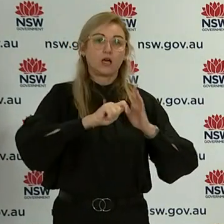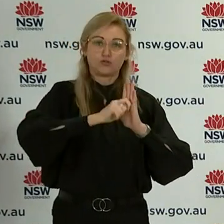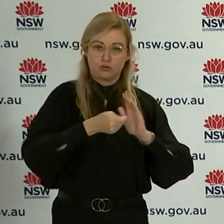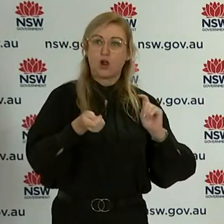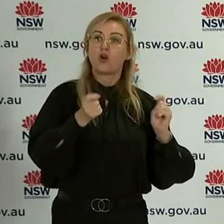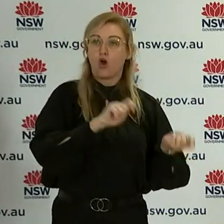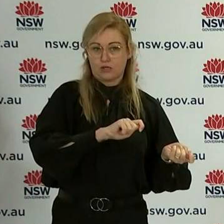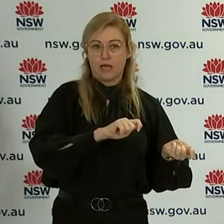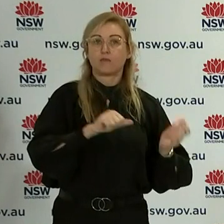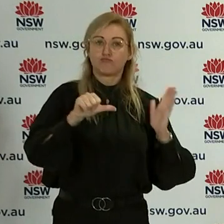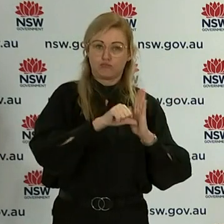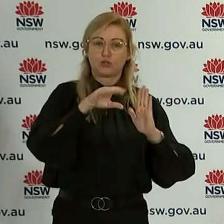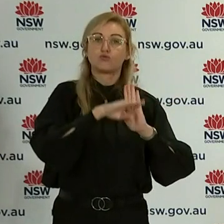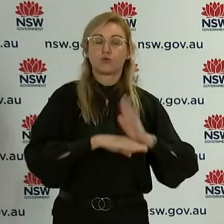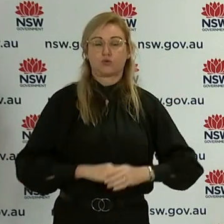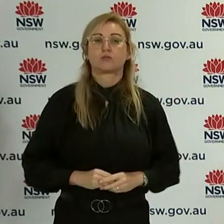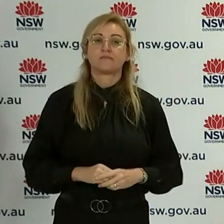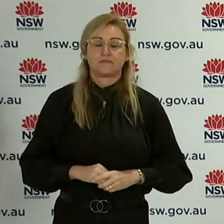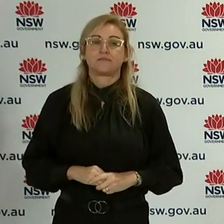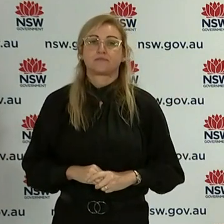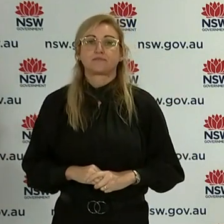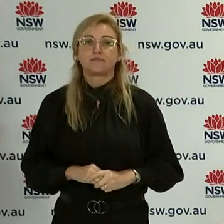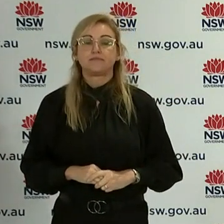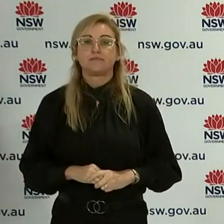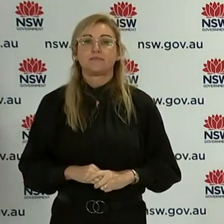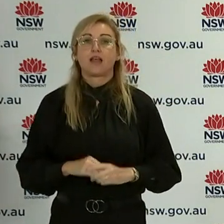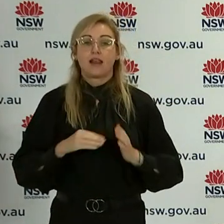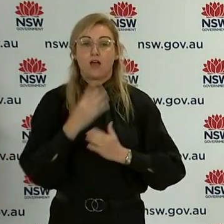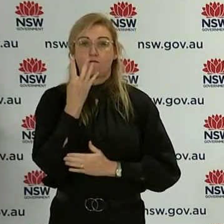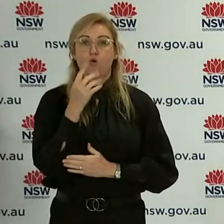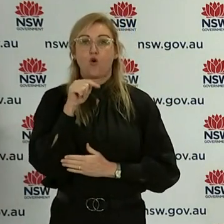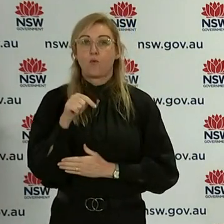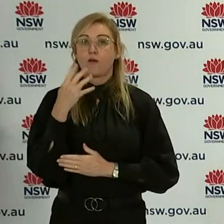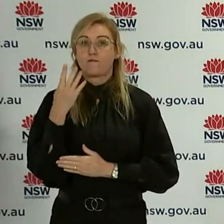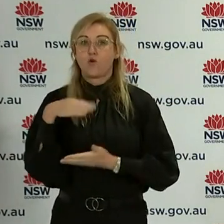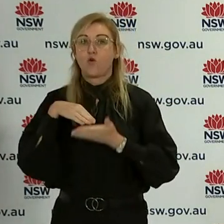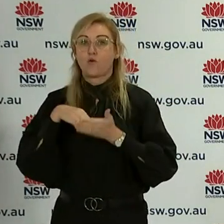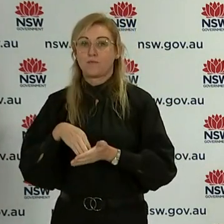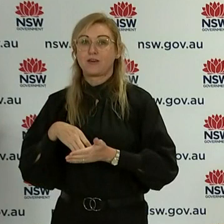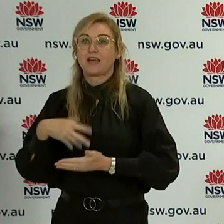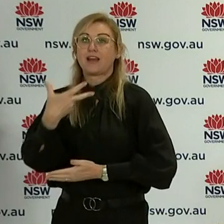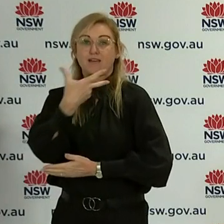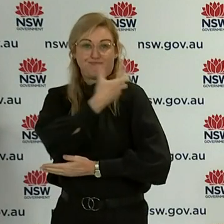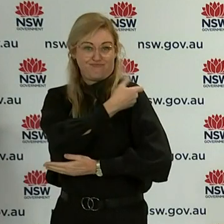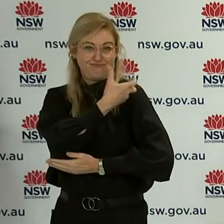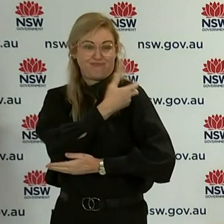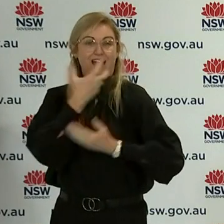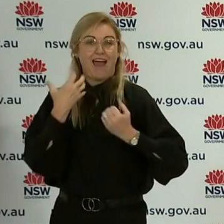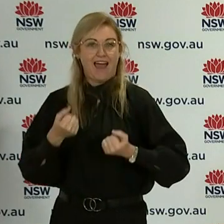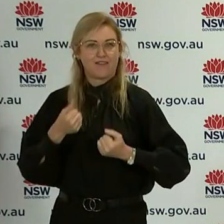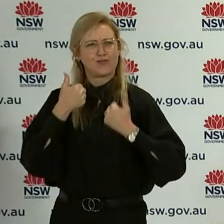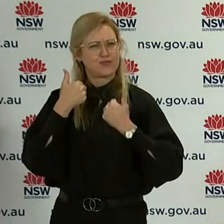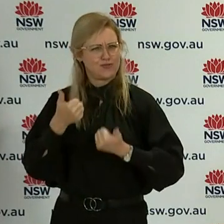South Wales now has made sure that there are 4.4 million jabs in arms. Now, that is positive. We're doing really well in terms of